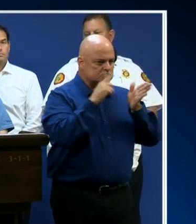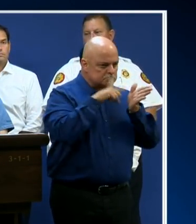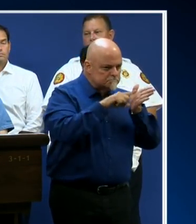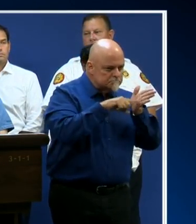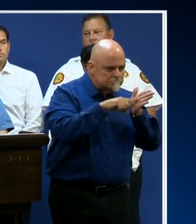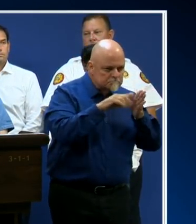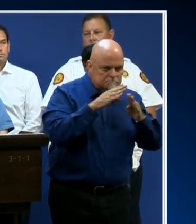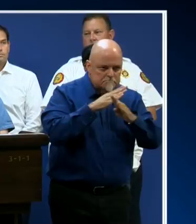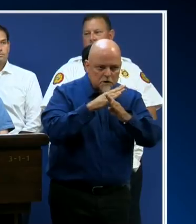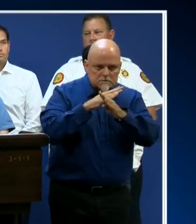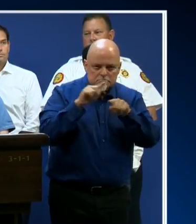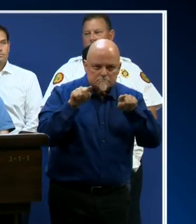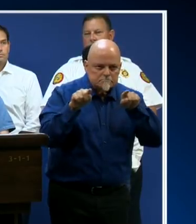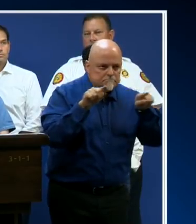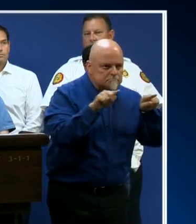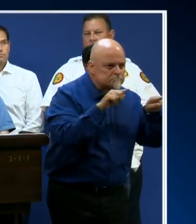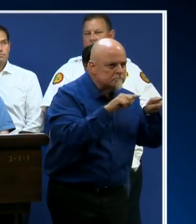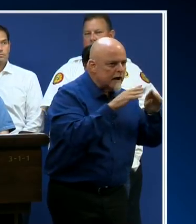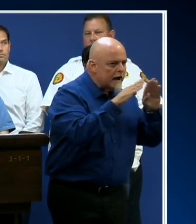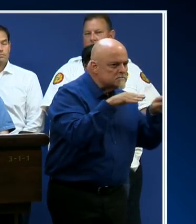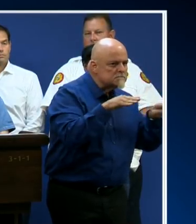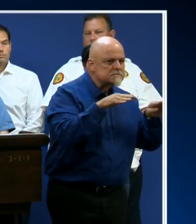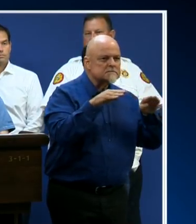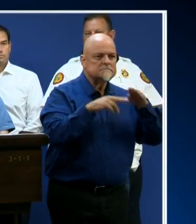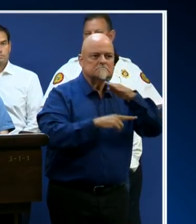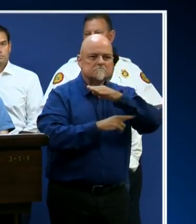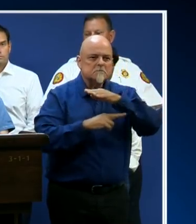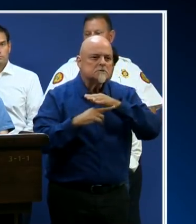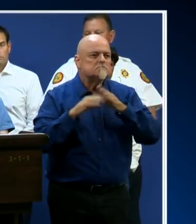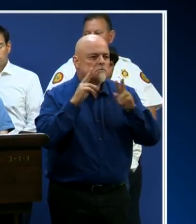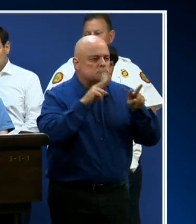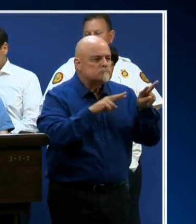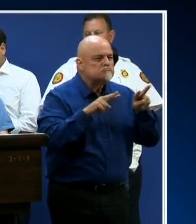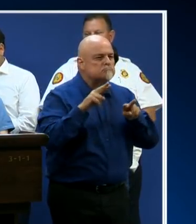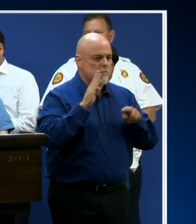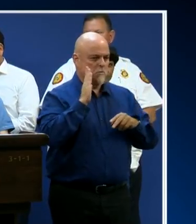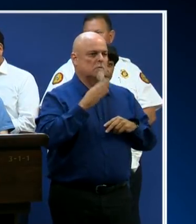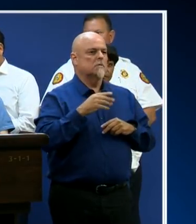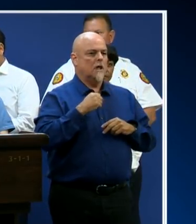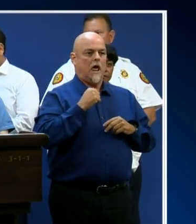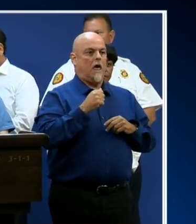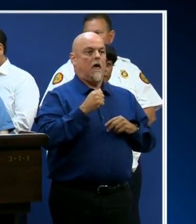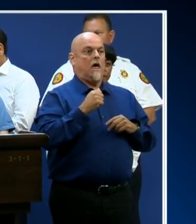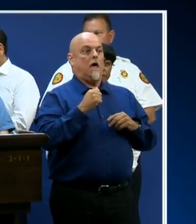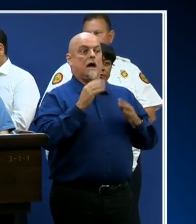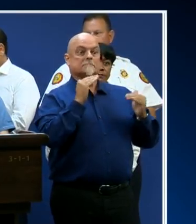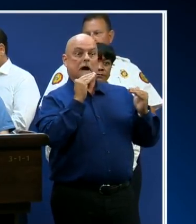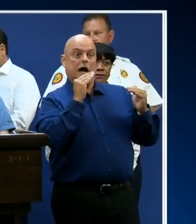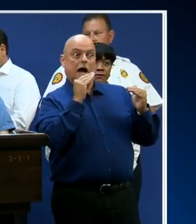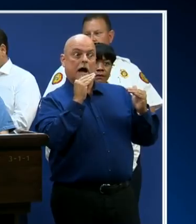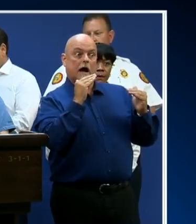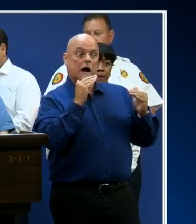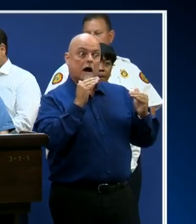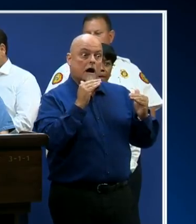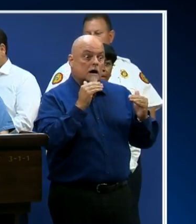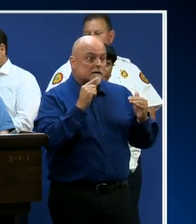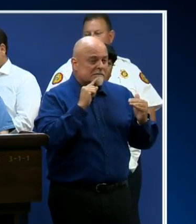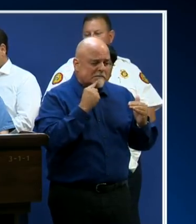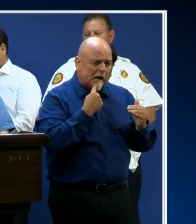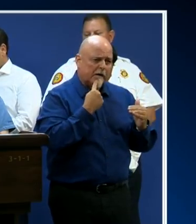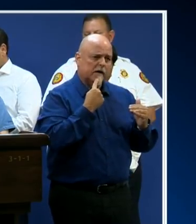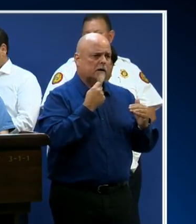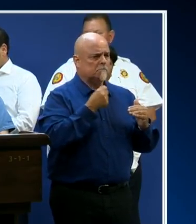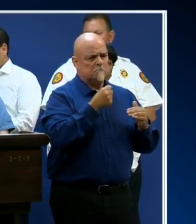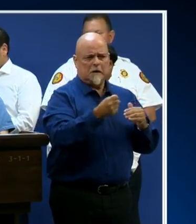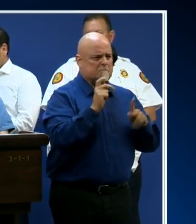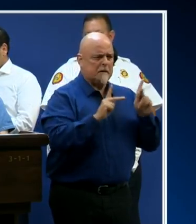doesn't happen until the threat gets close and we don't expect that to happen until Friday or Saturday. Miami